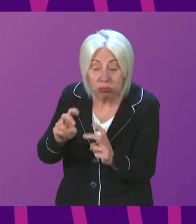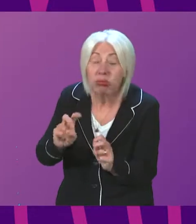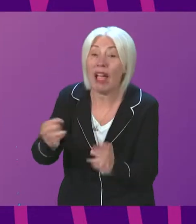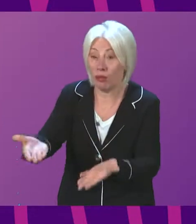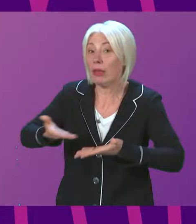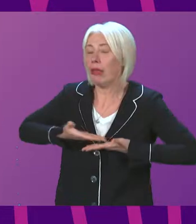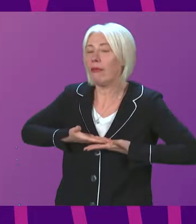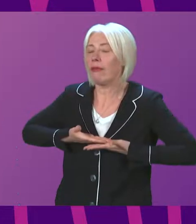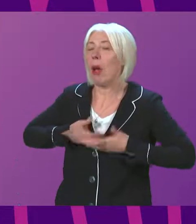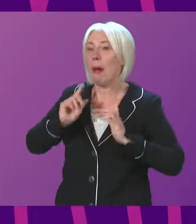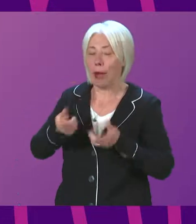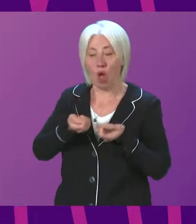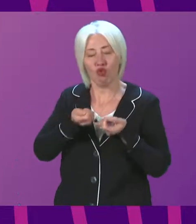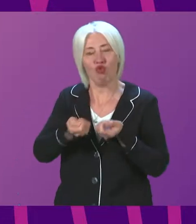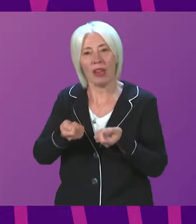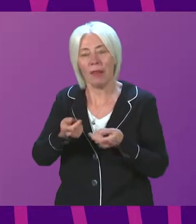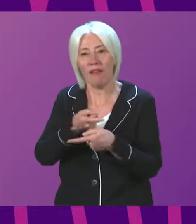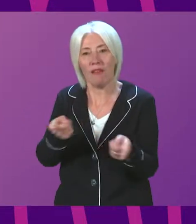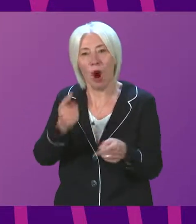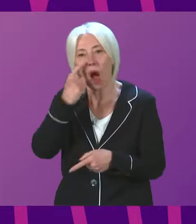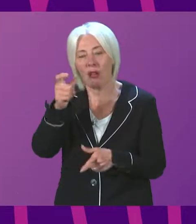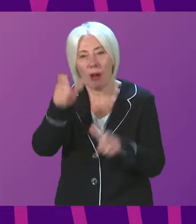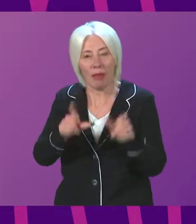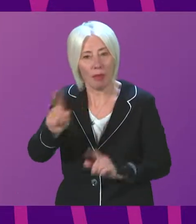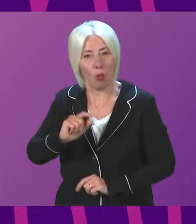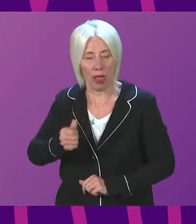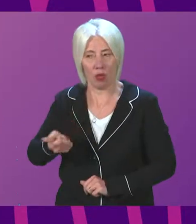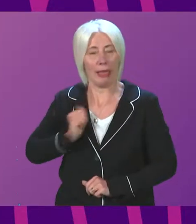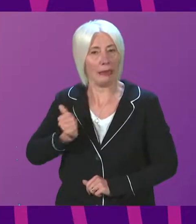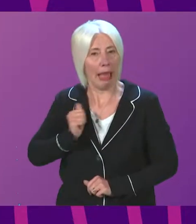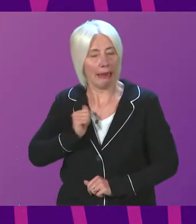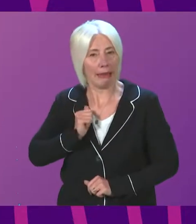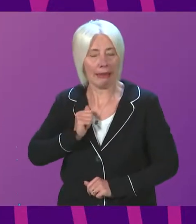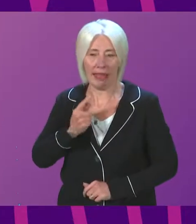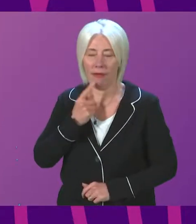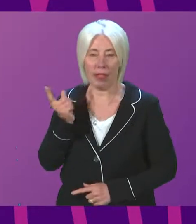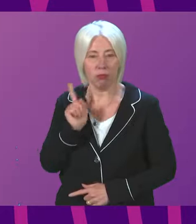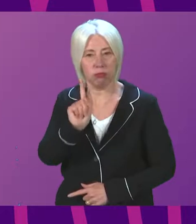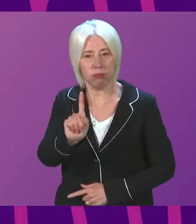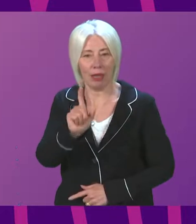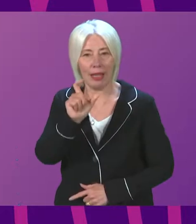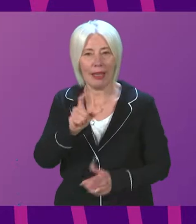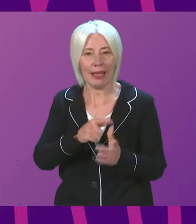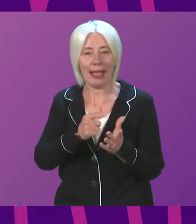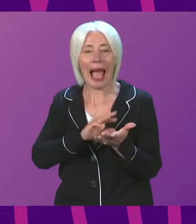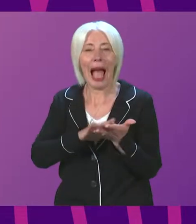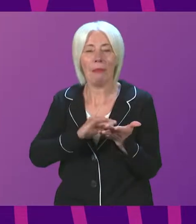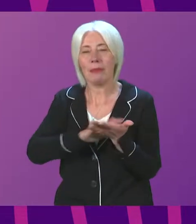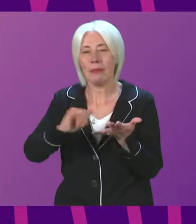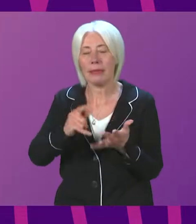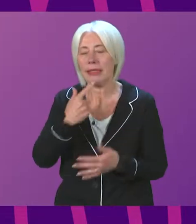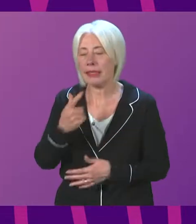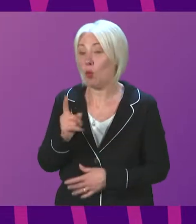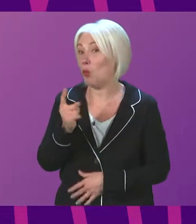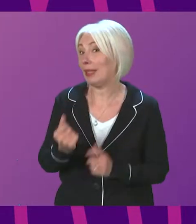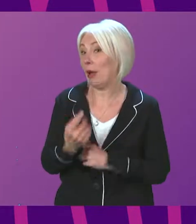But in terms of the treatment that young people are entitled to expect when they come forward to CAMS services, one of the other things that has been done